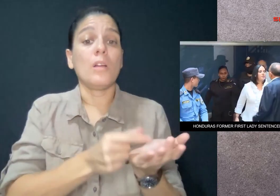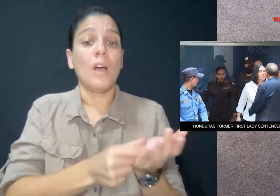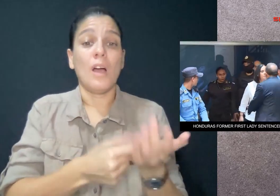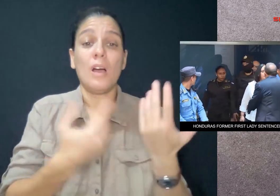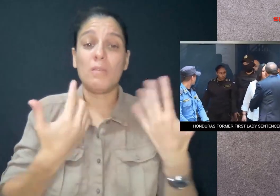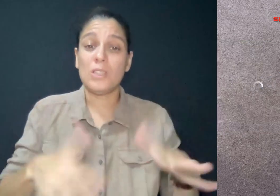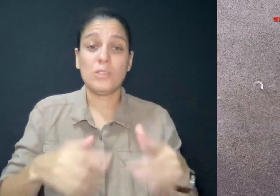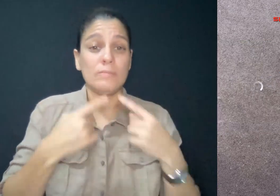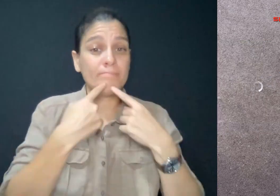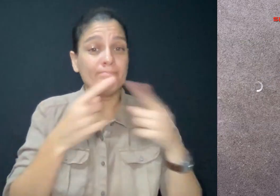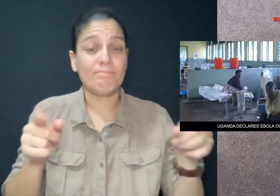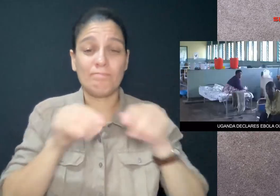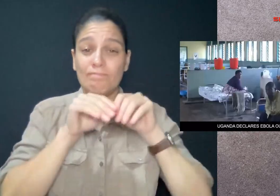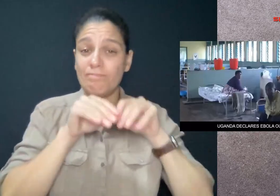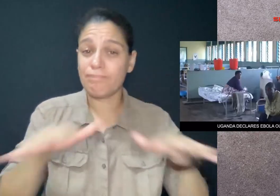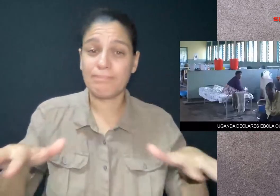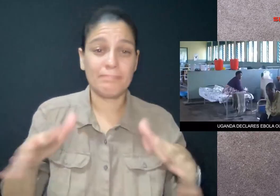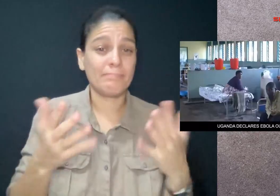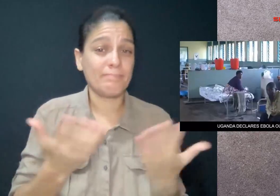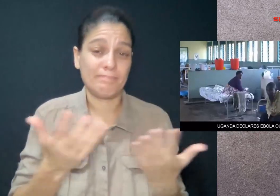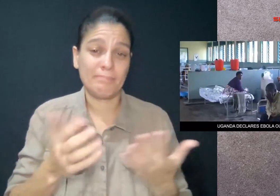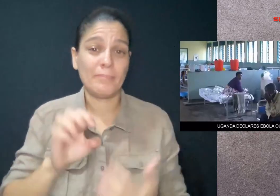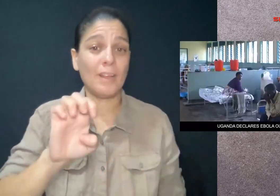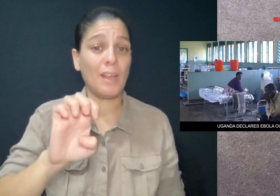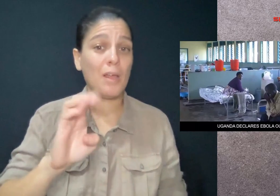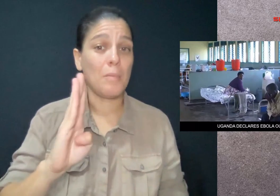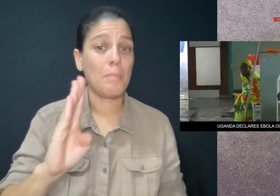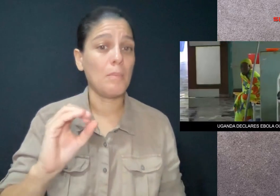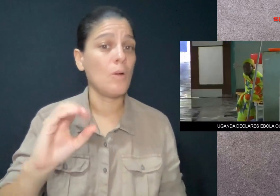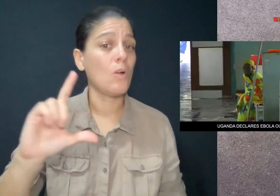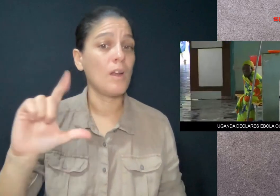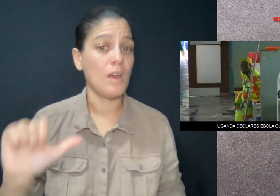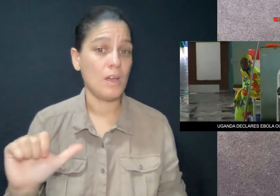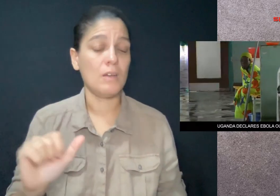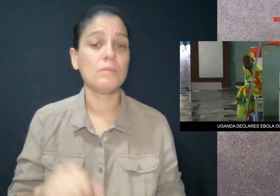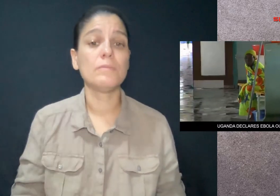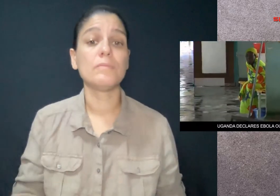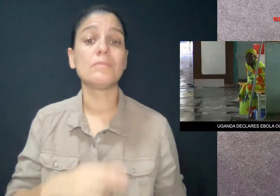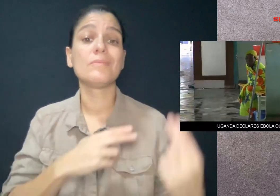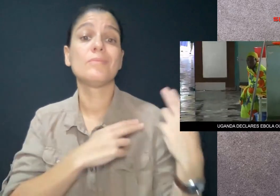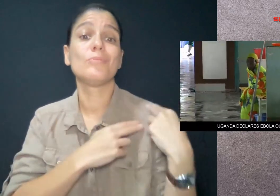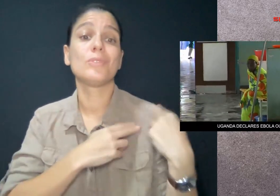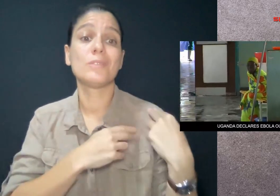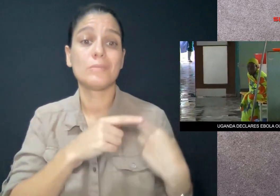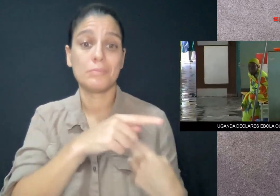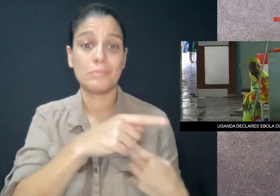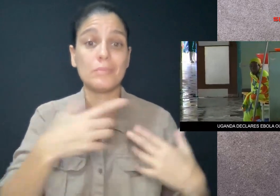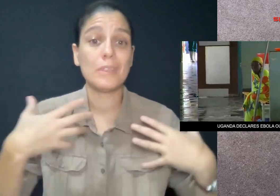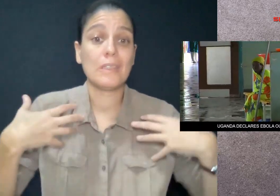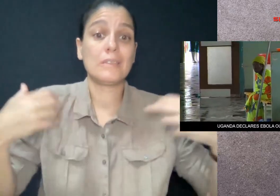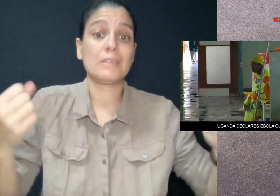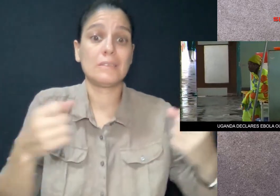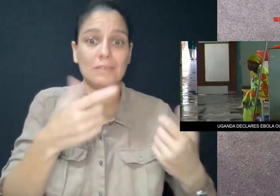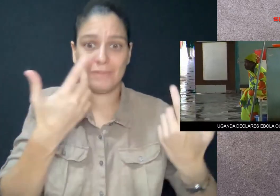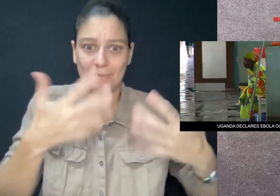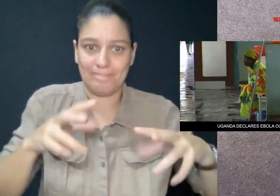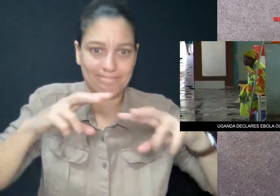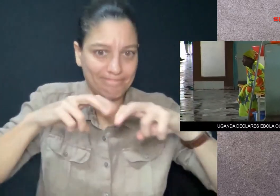Officials in Uganda have declared an outbreak of Ebola. Health officials are investigating